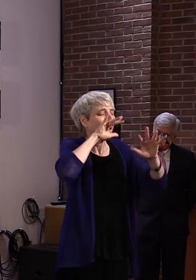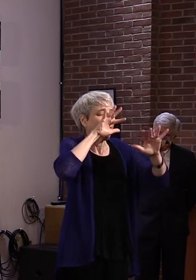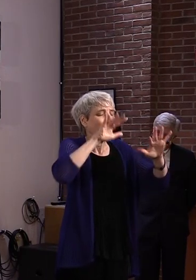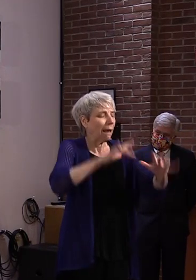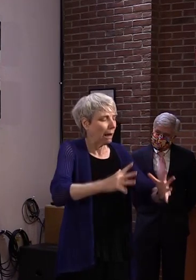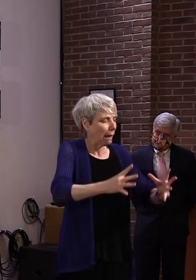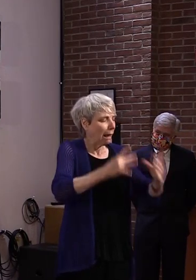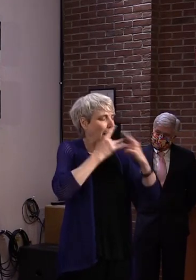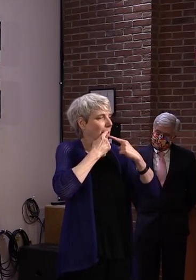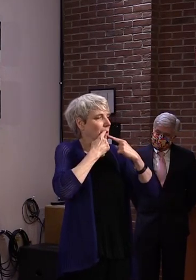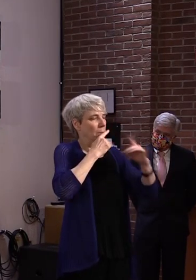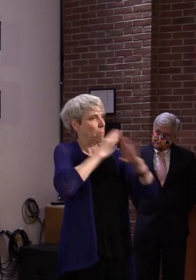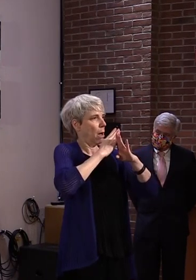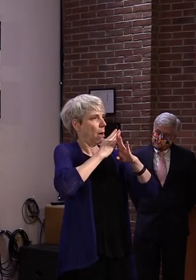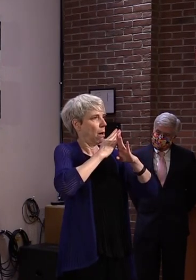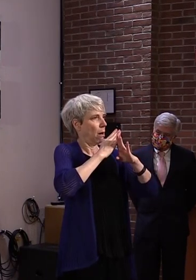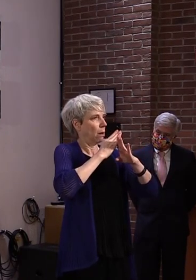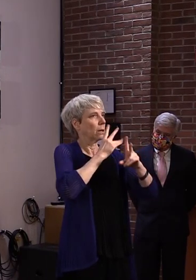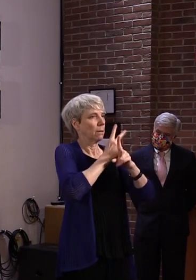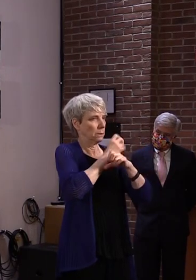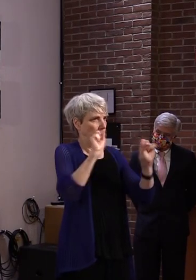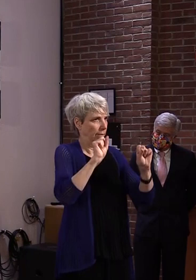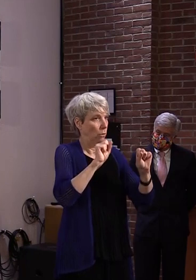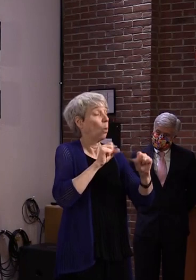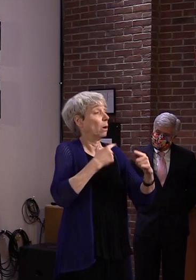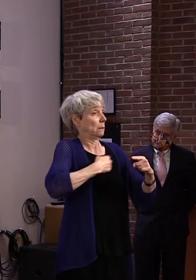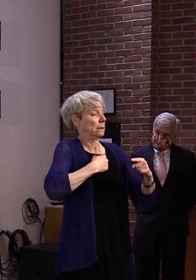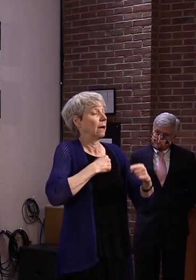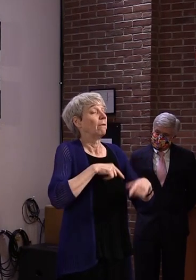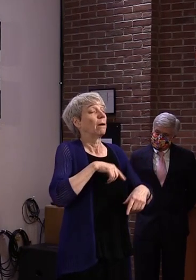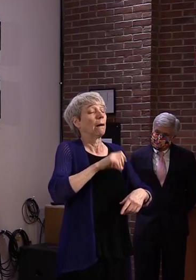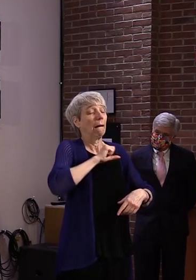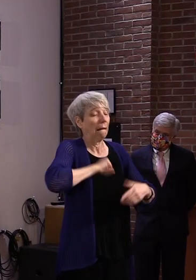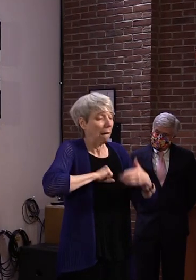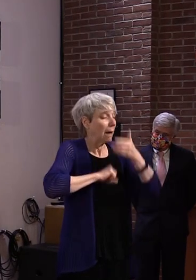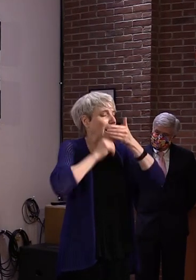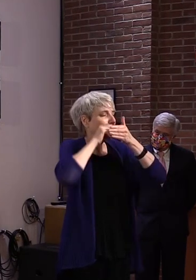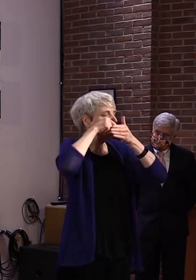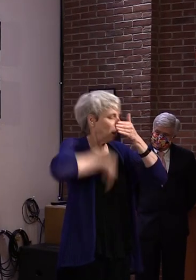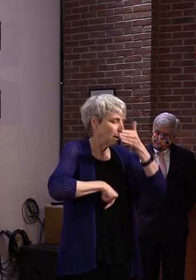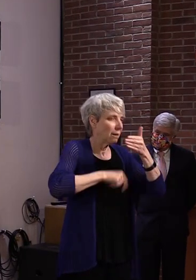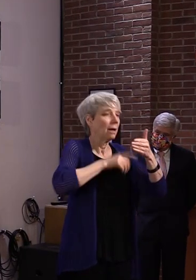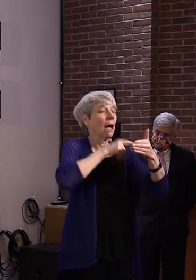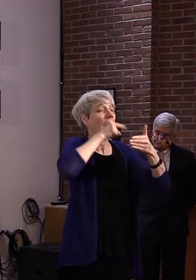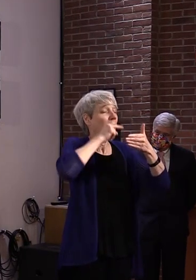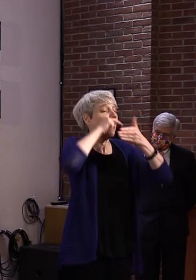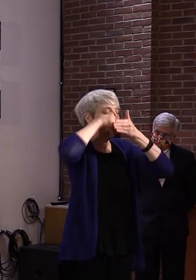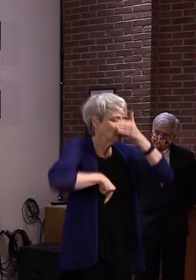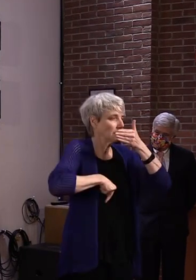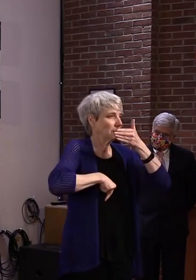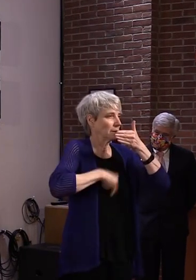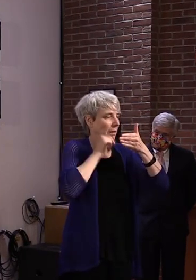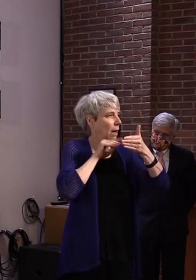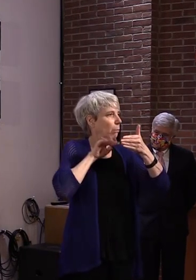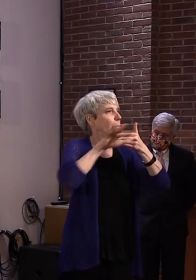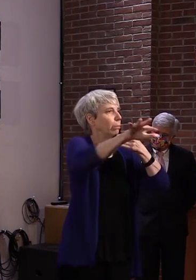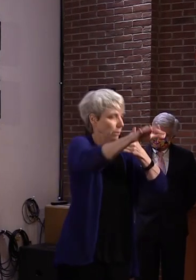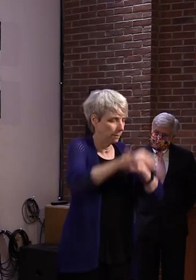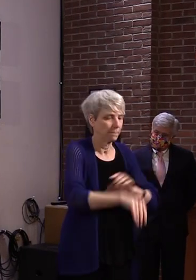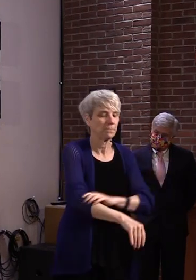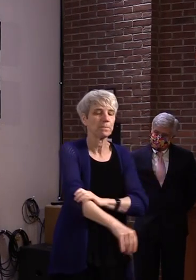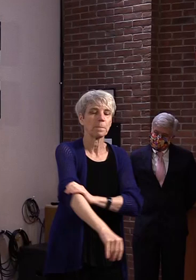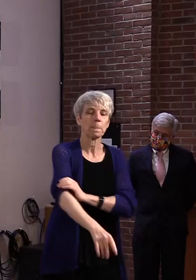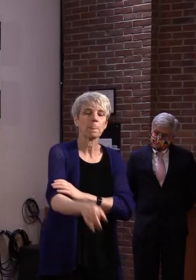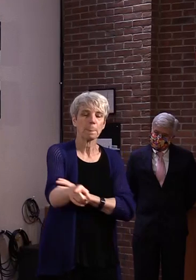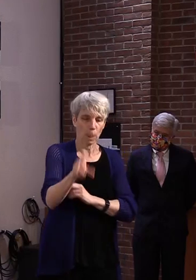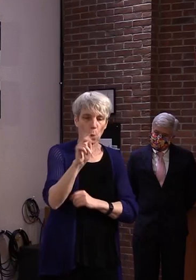Okay, and do you think it's coincidence that we're seeing the waves of new cases, particularly in